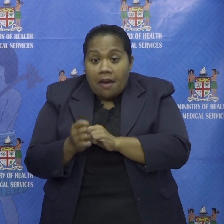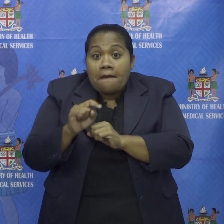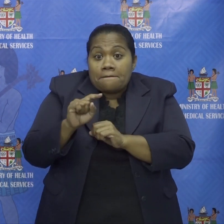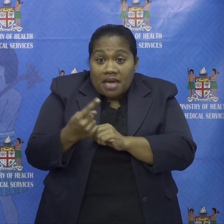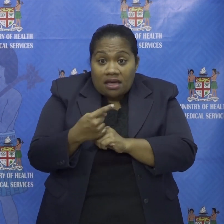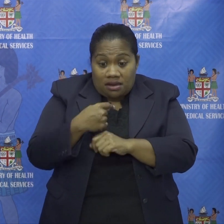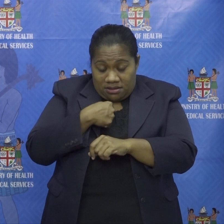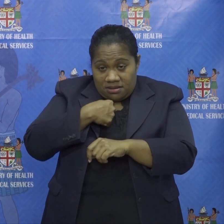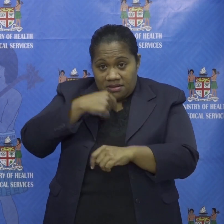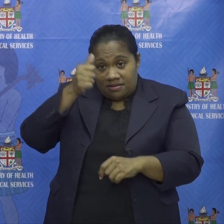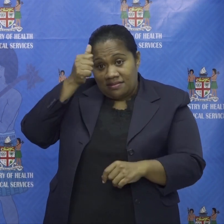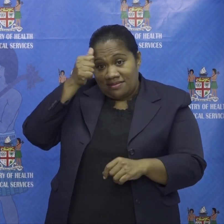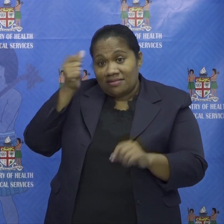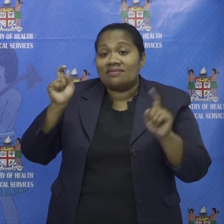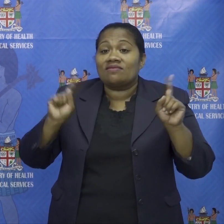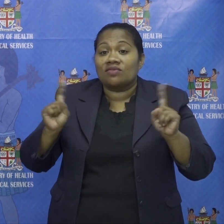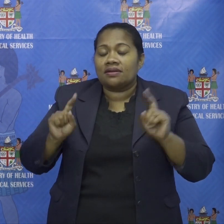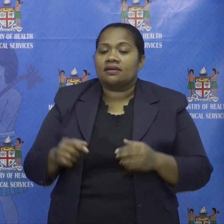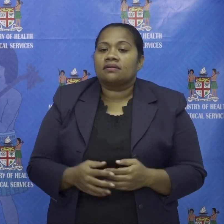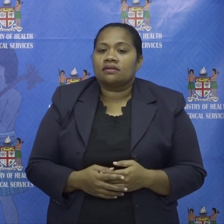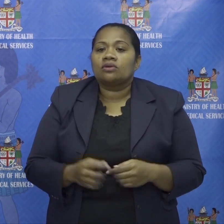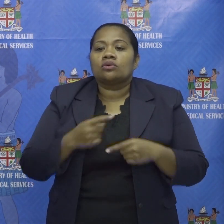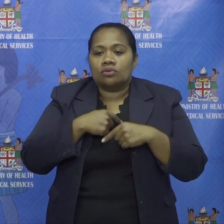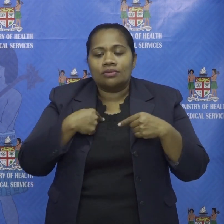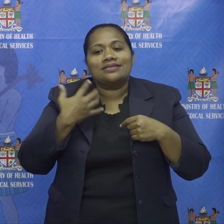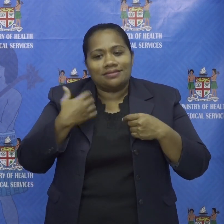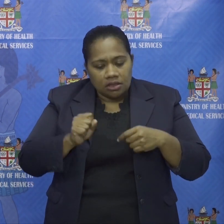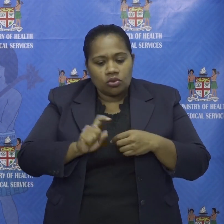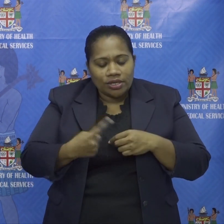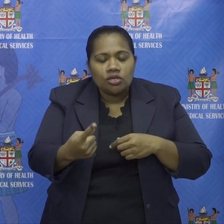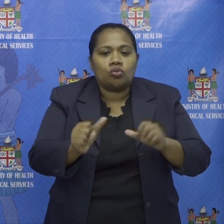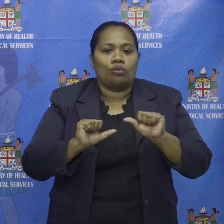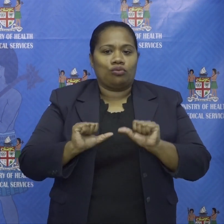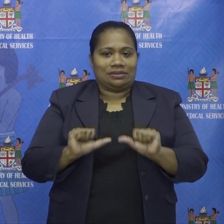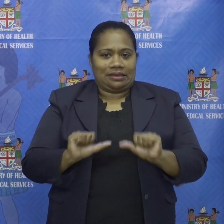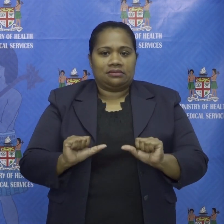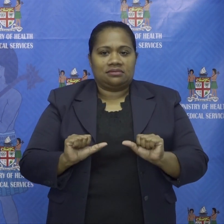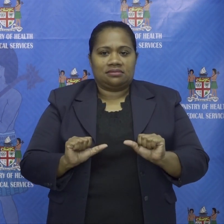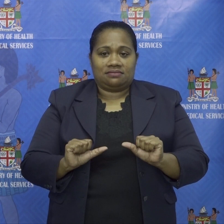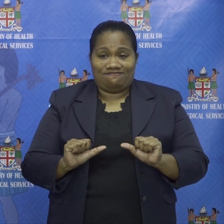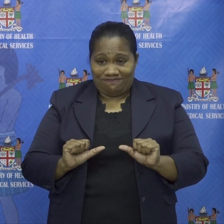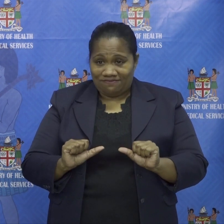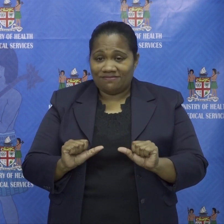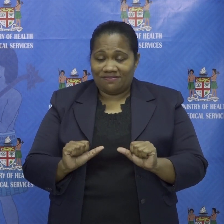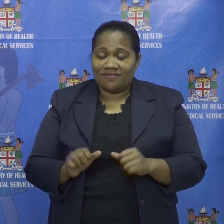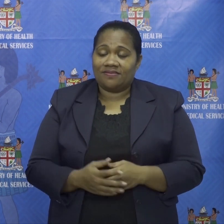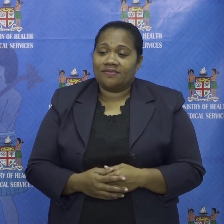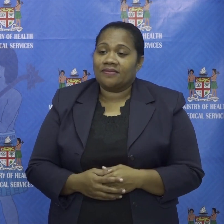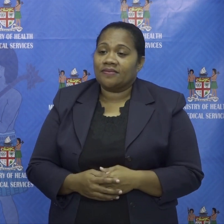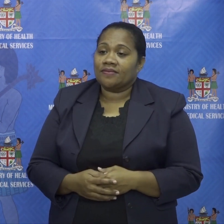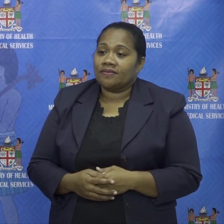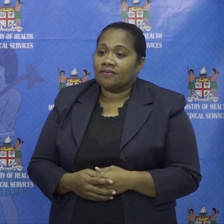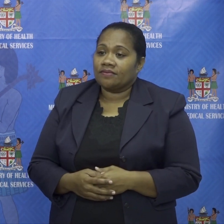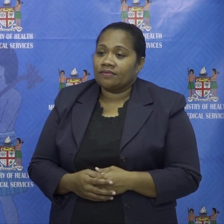we still maintain the protection with it and as far as